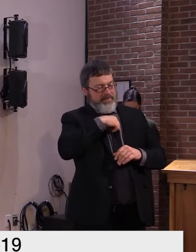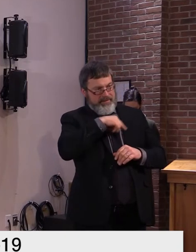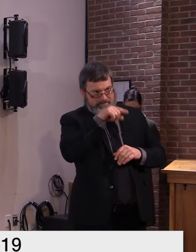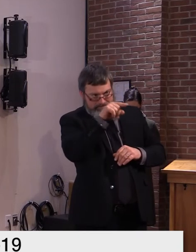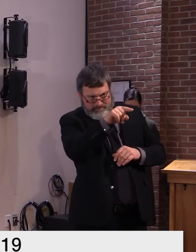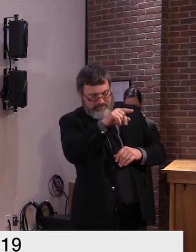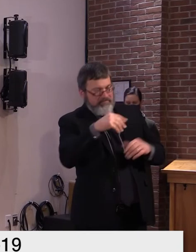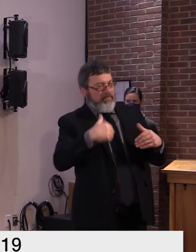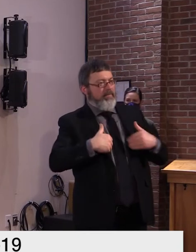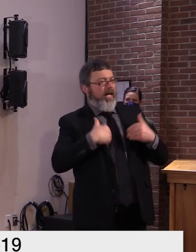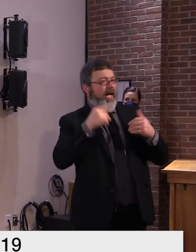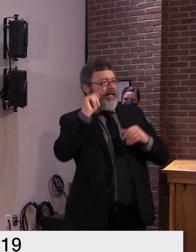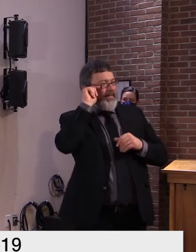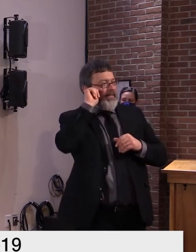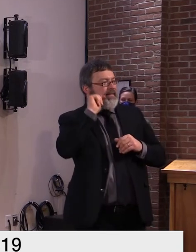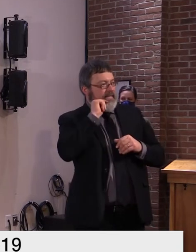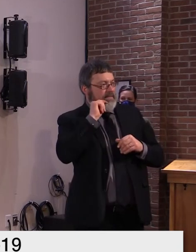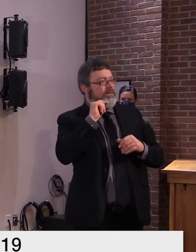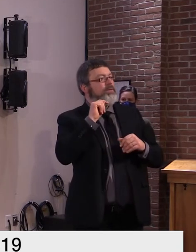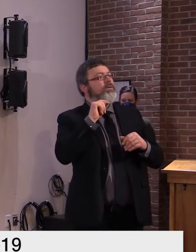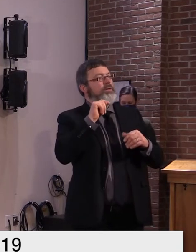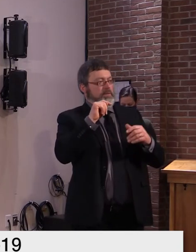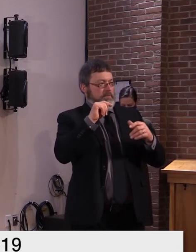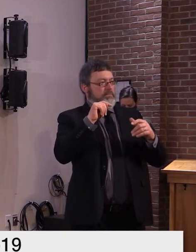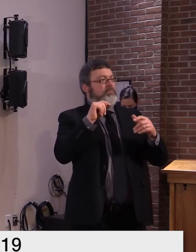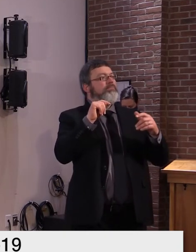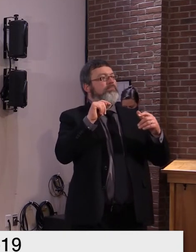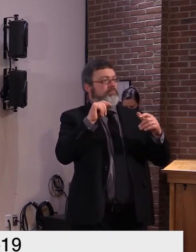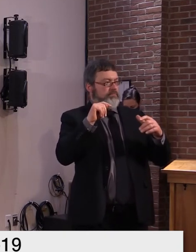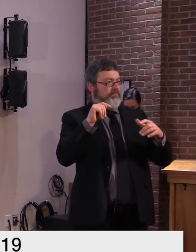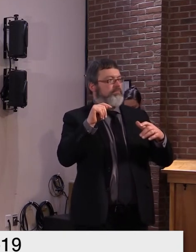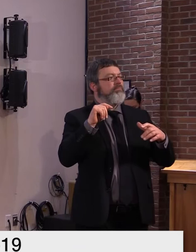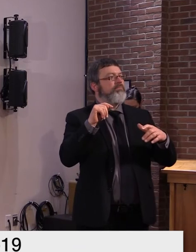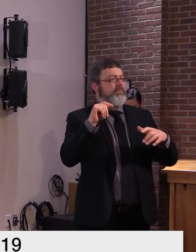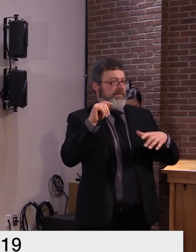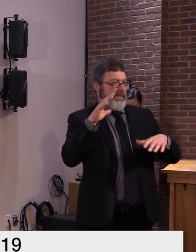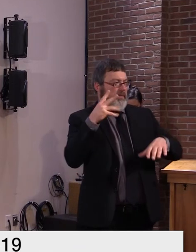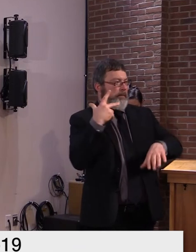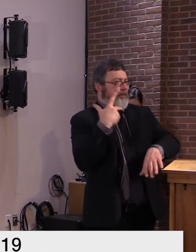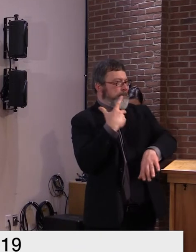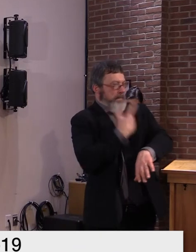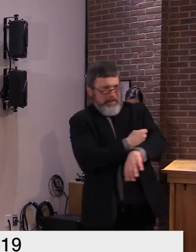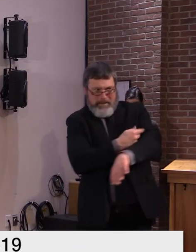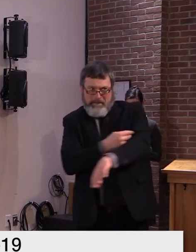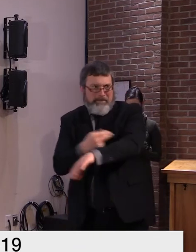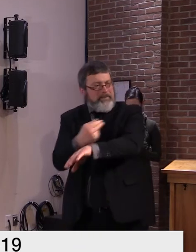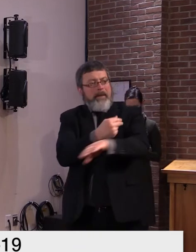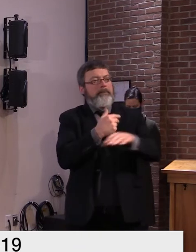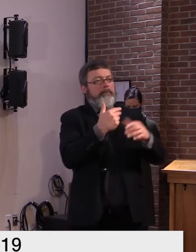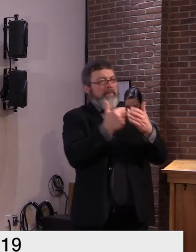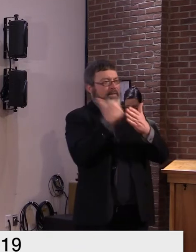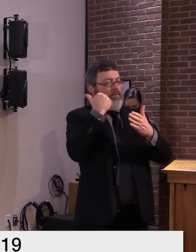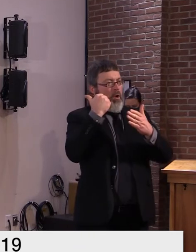and would be efficacious and safe in that population you may know that in the pfizer